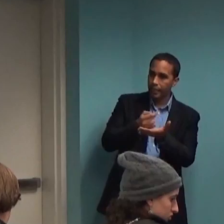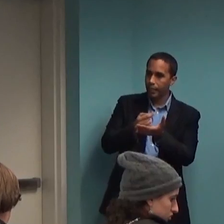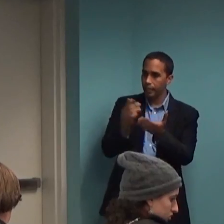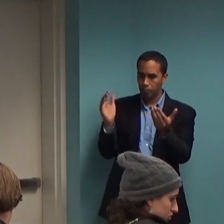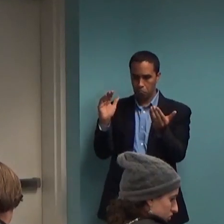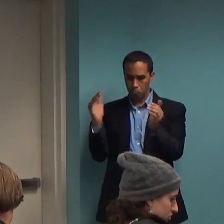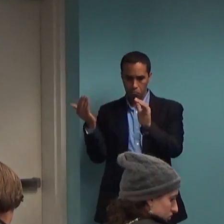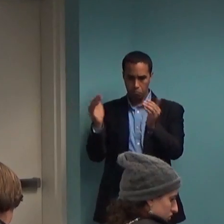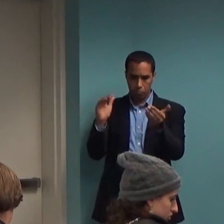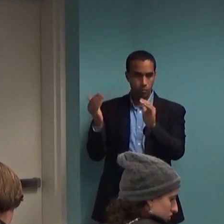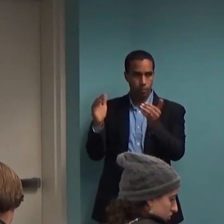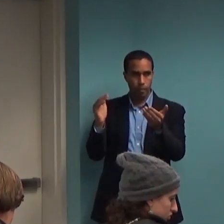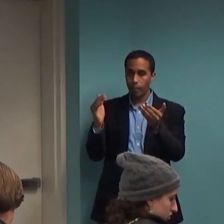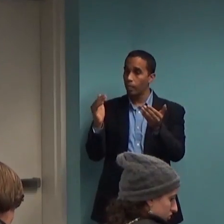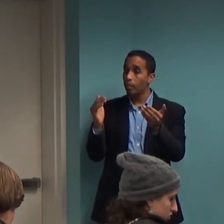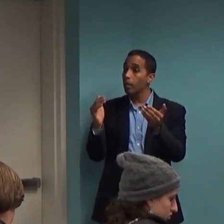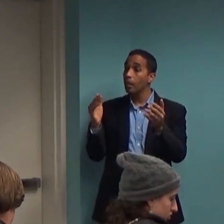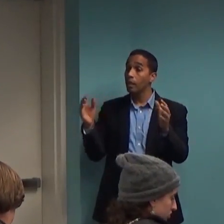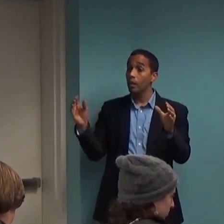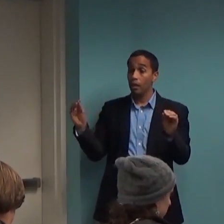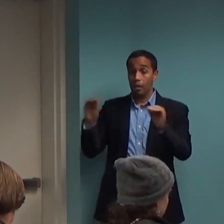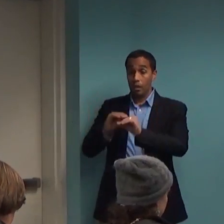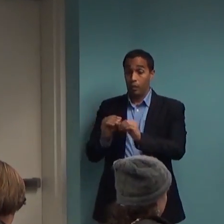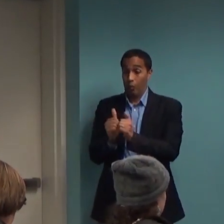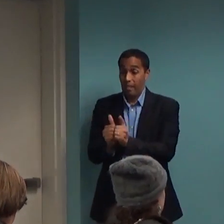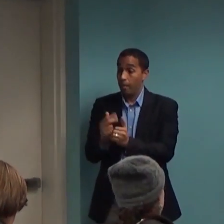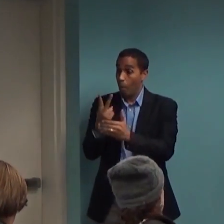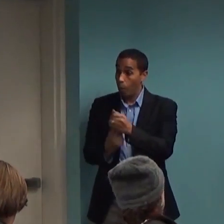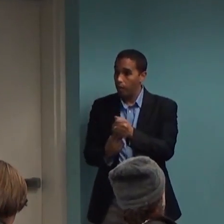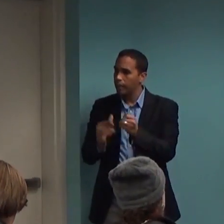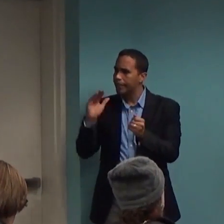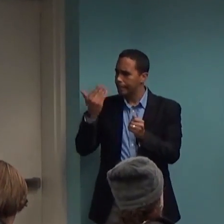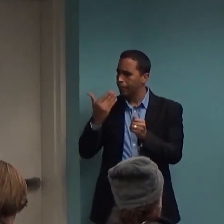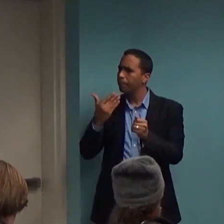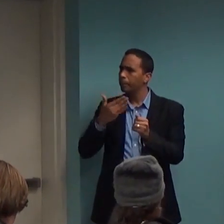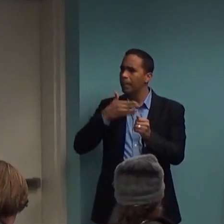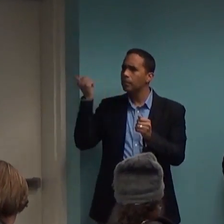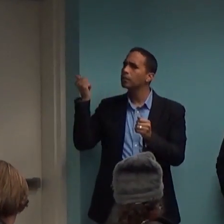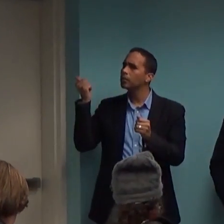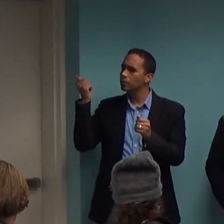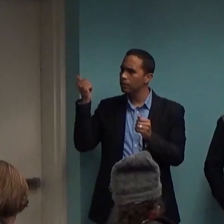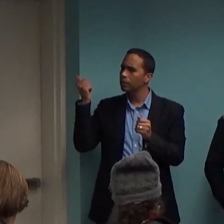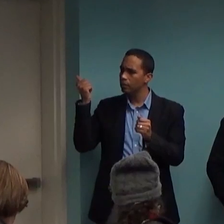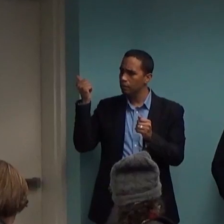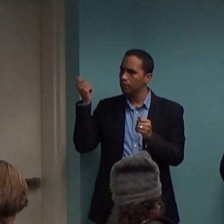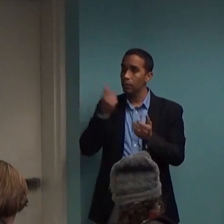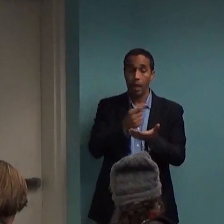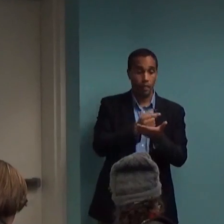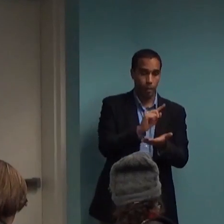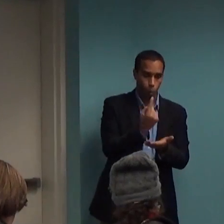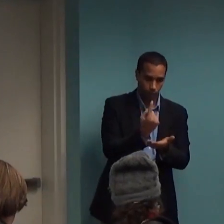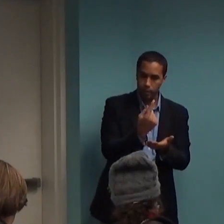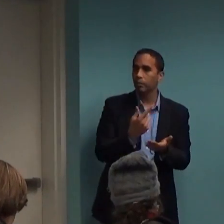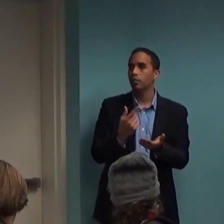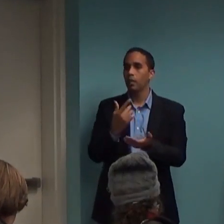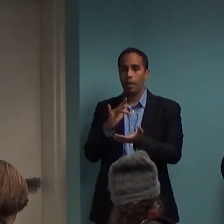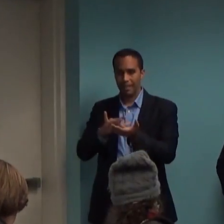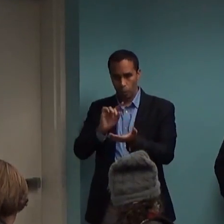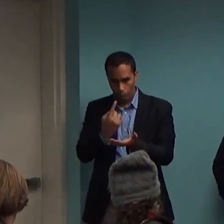usually it's the both that works the best. Yeah. So I guess, to some extent, you walk out of the speech and feel like, well,